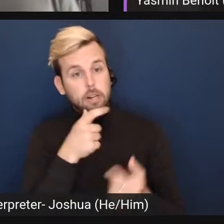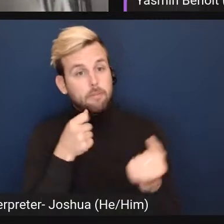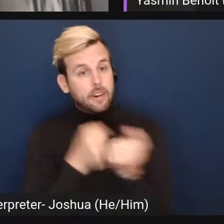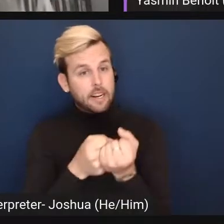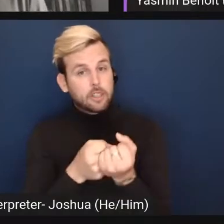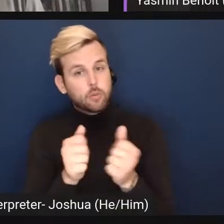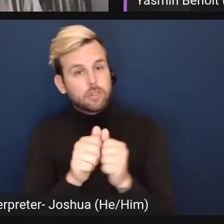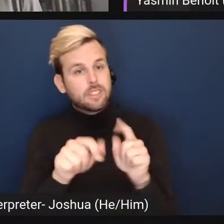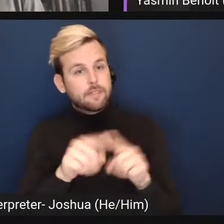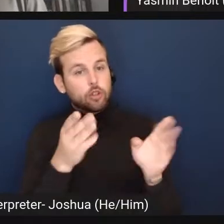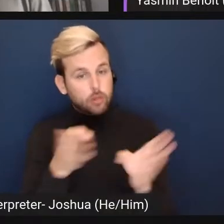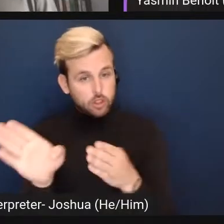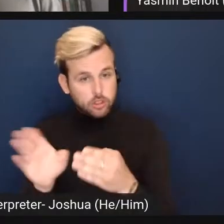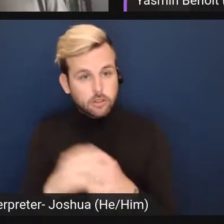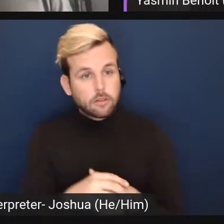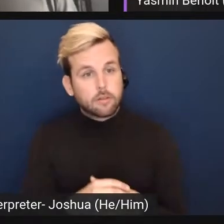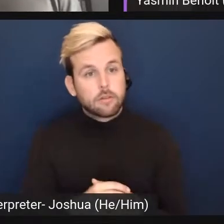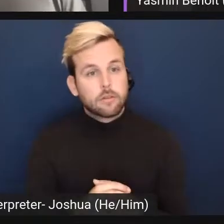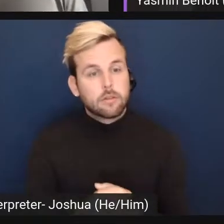to go in a different direction?